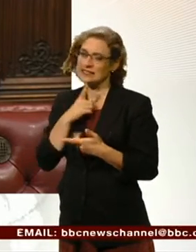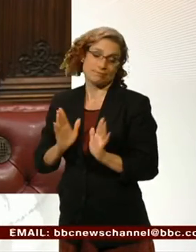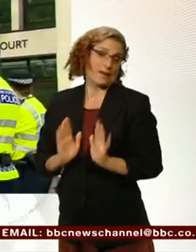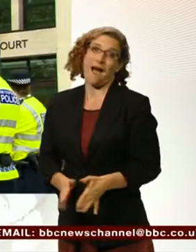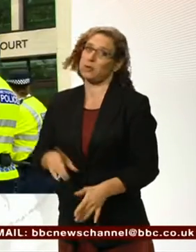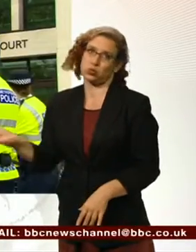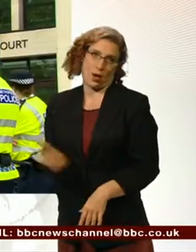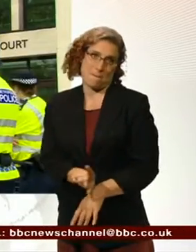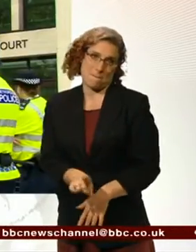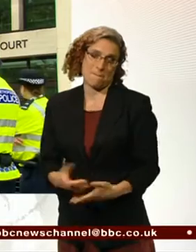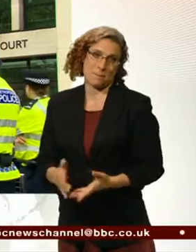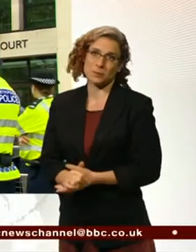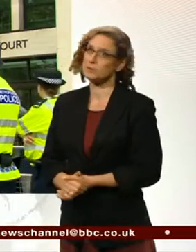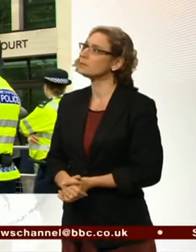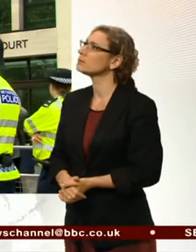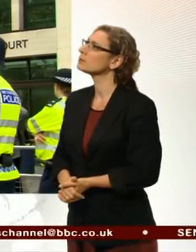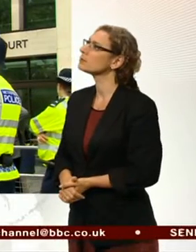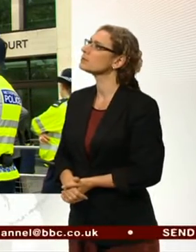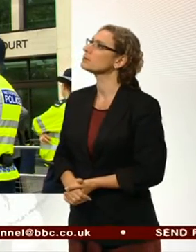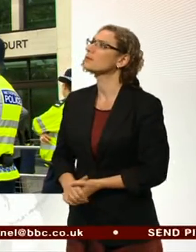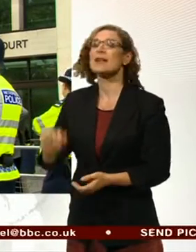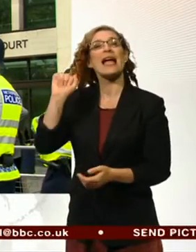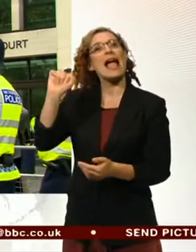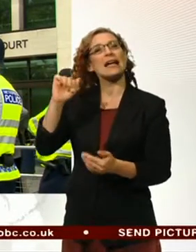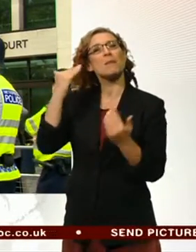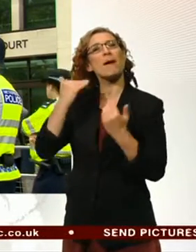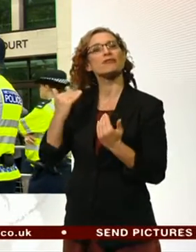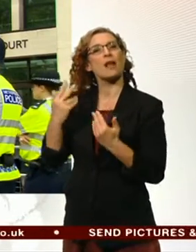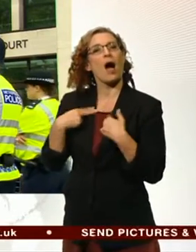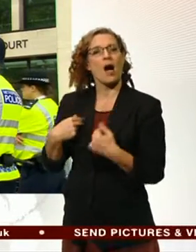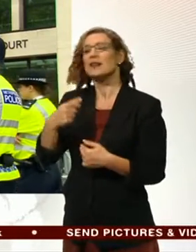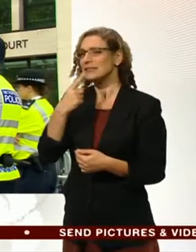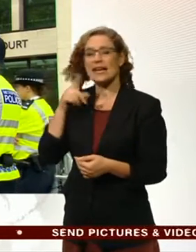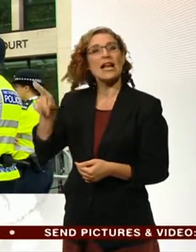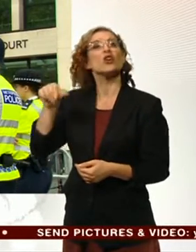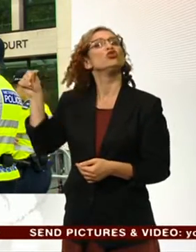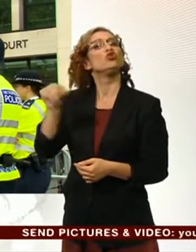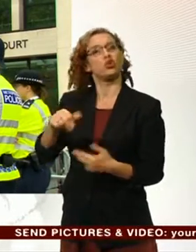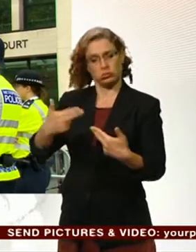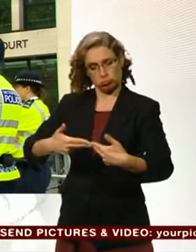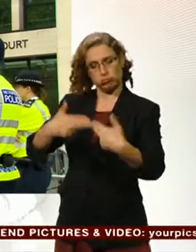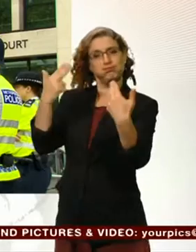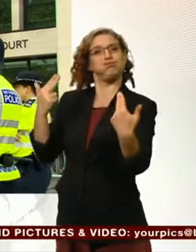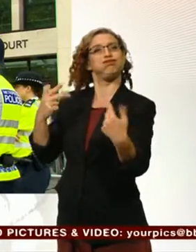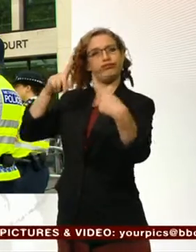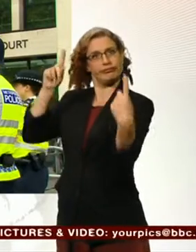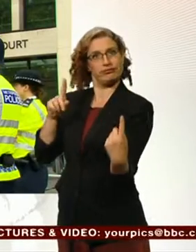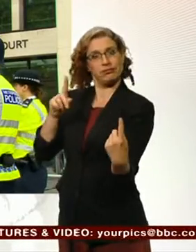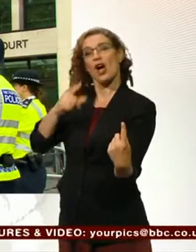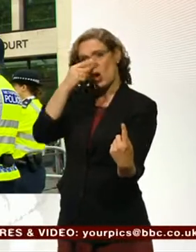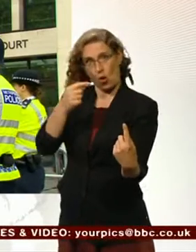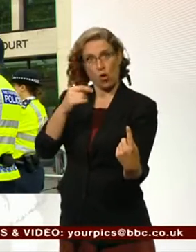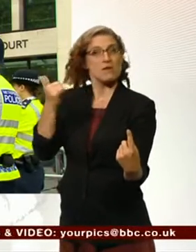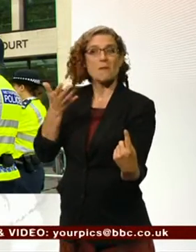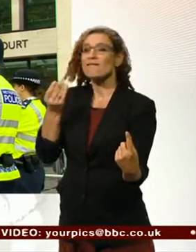appear. His barrister, Paul Ozin, said that Lord Janna should appear via a live video link, either from the place where